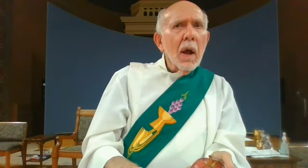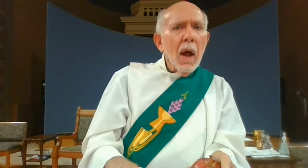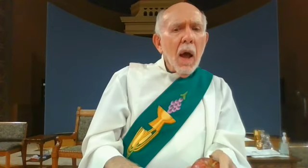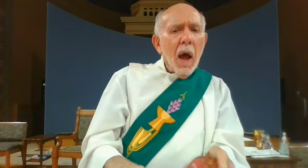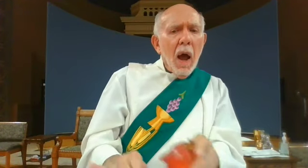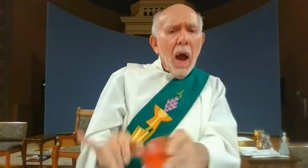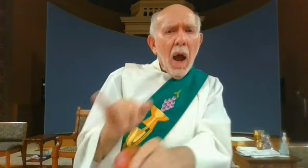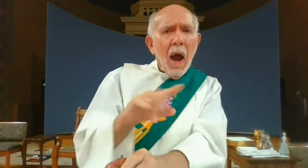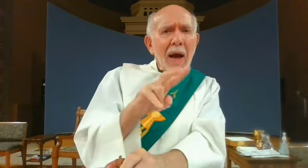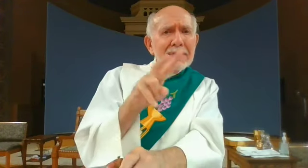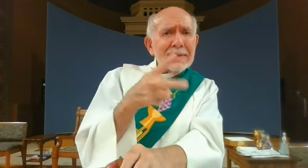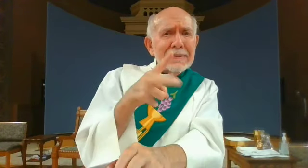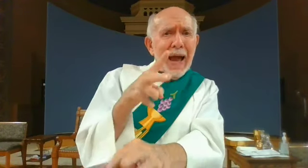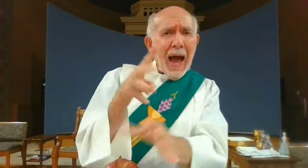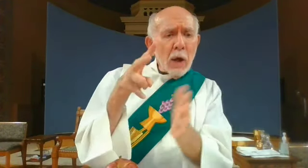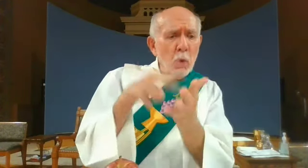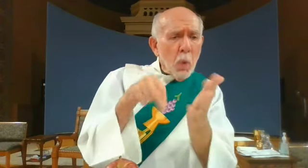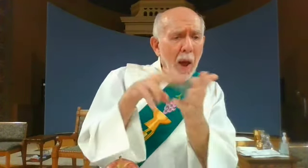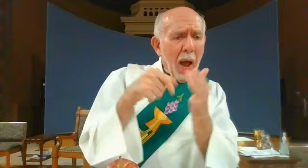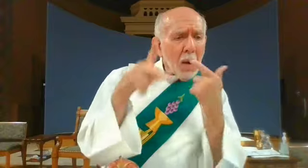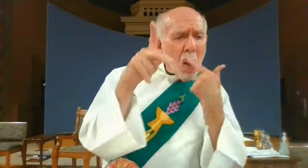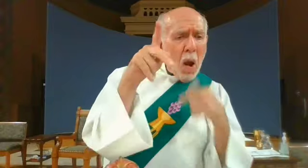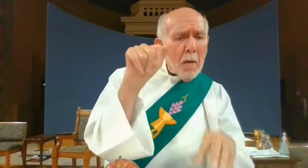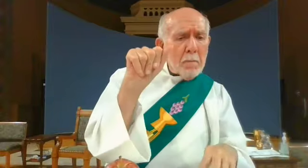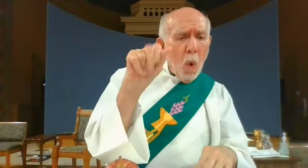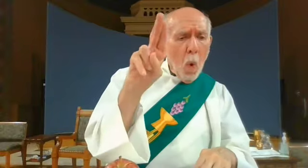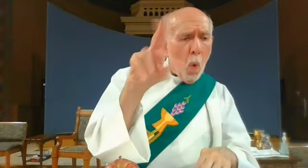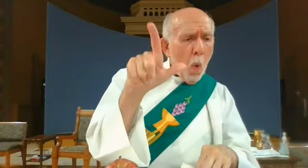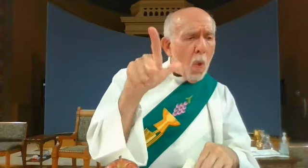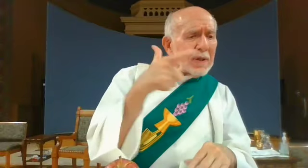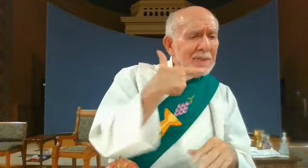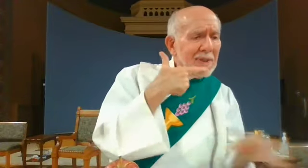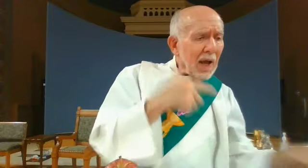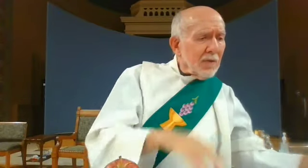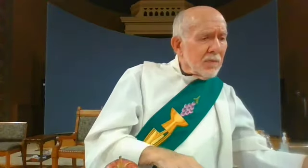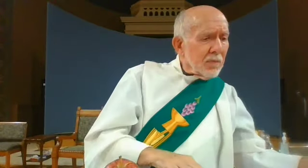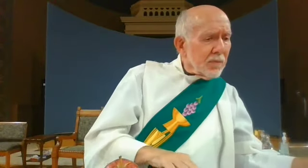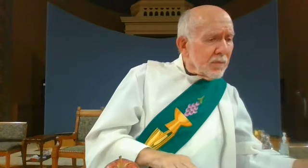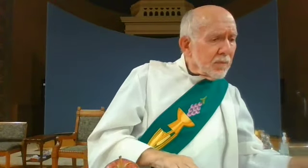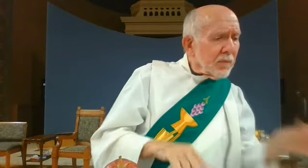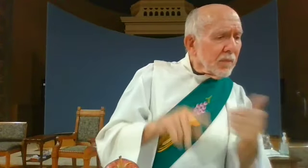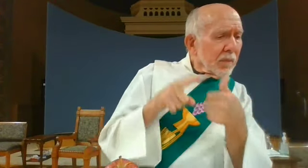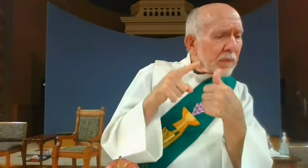in the second reading St. Paul said